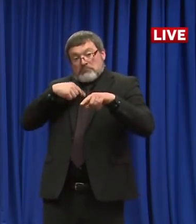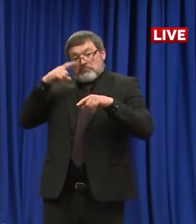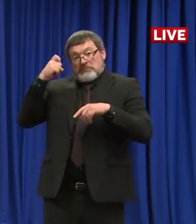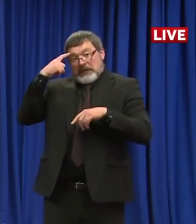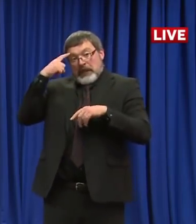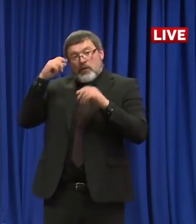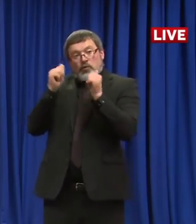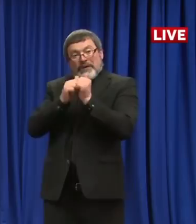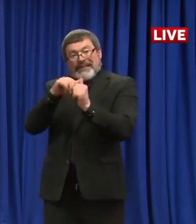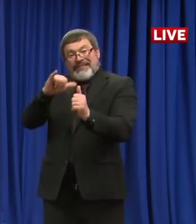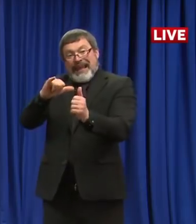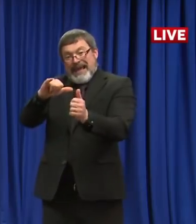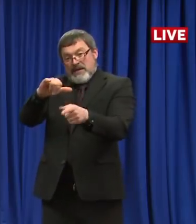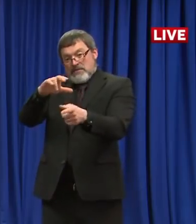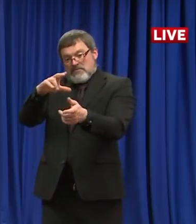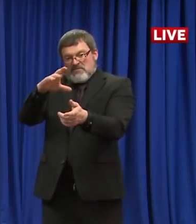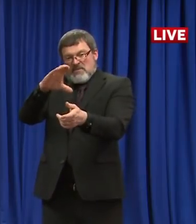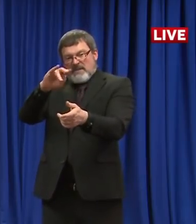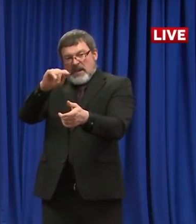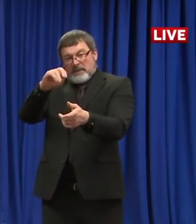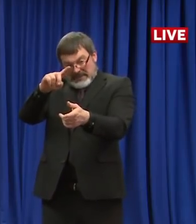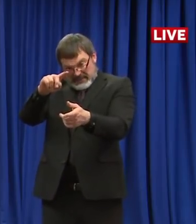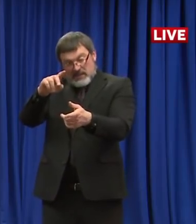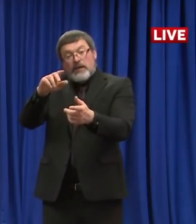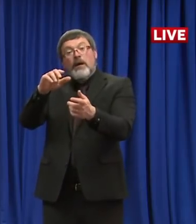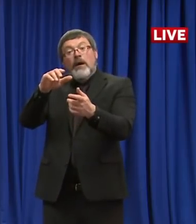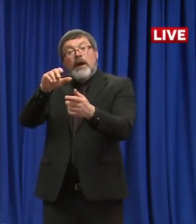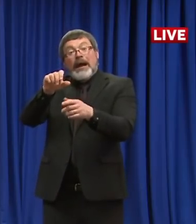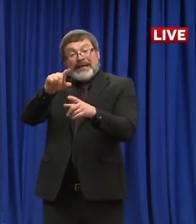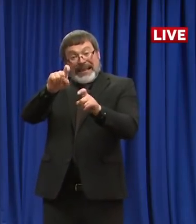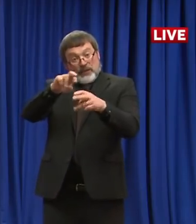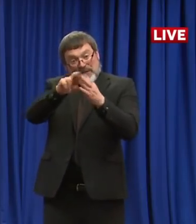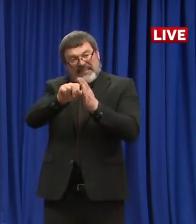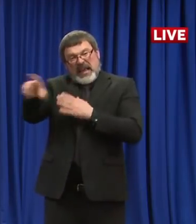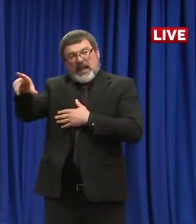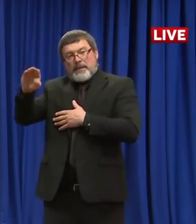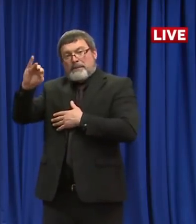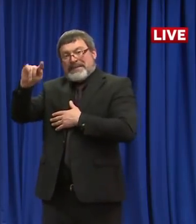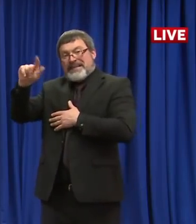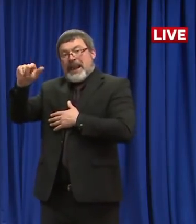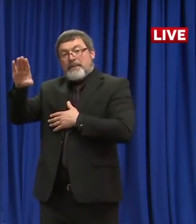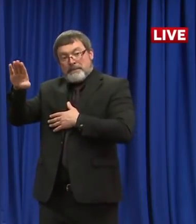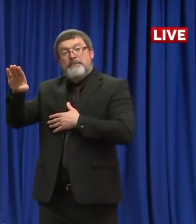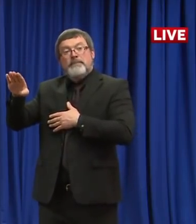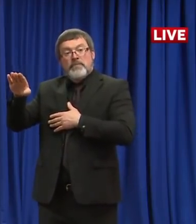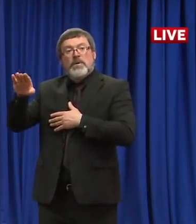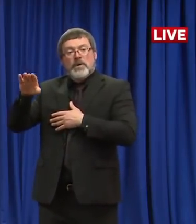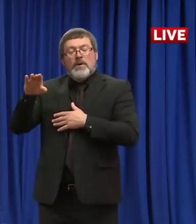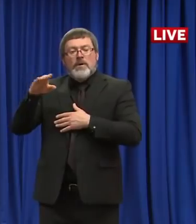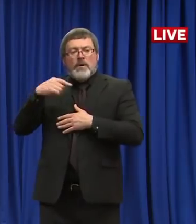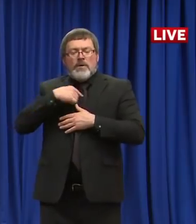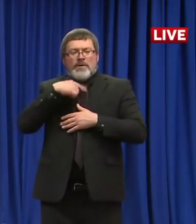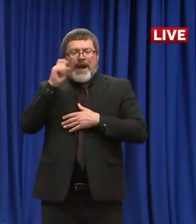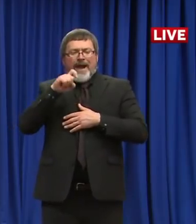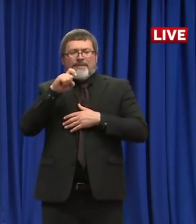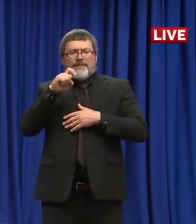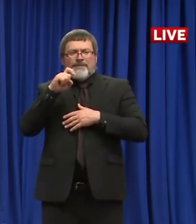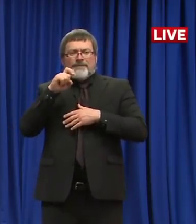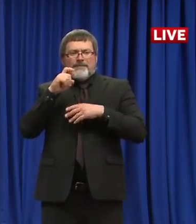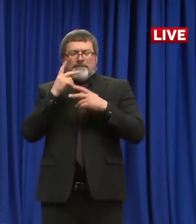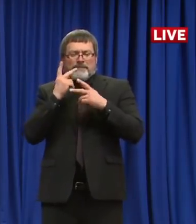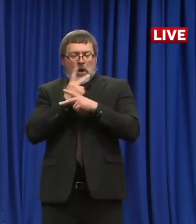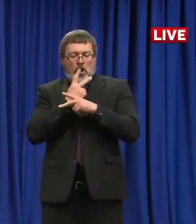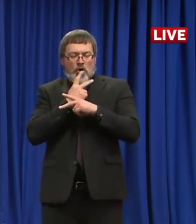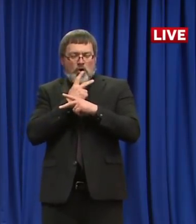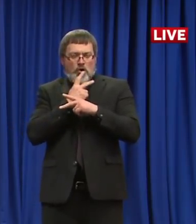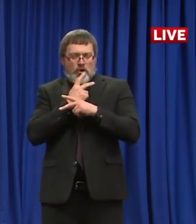lab or using commercial labs. And we're still evaluating on who's going to have a better turnover and which one's the most cost effective. I think